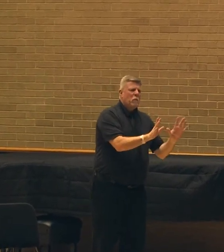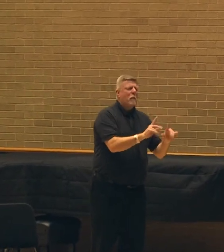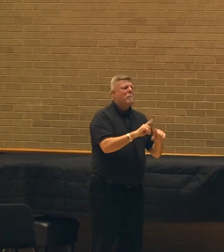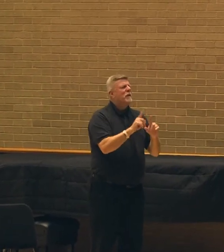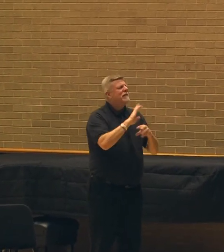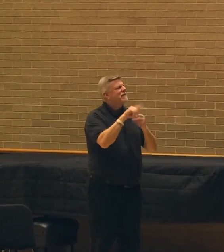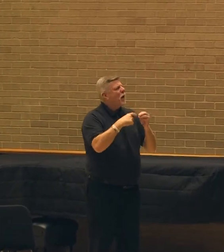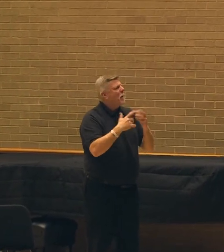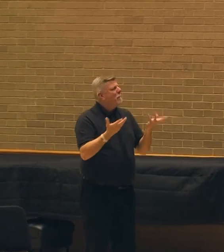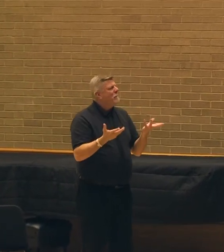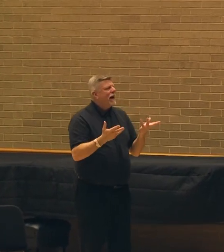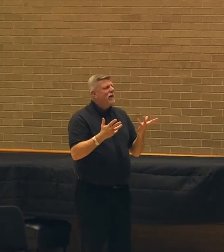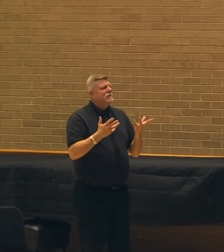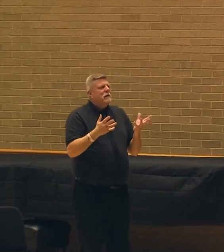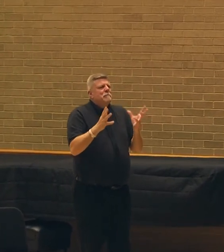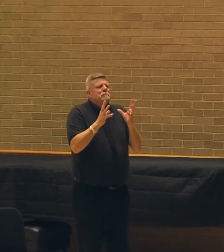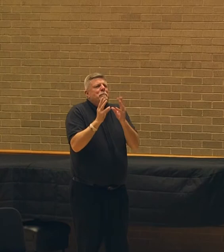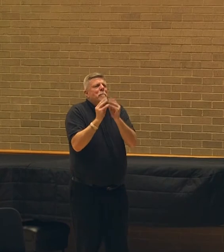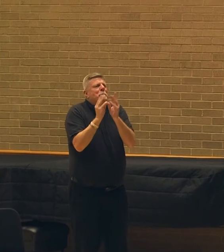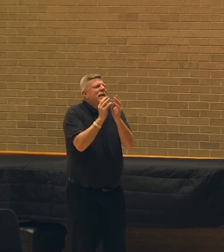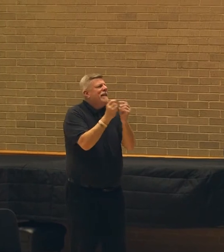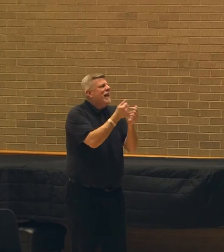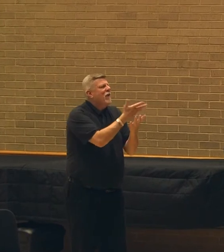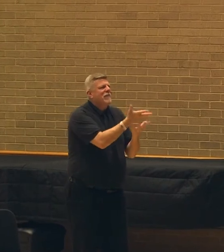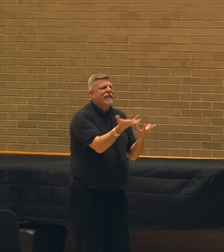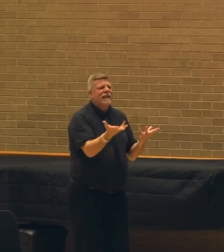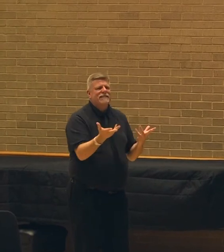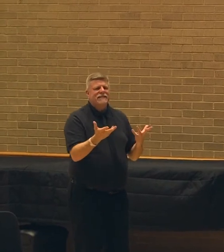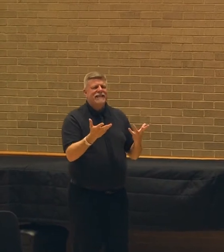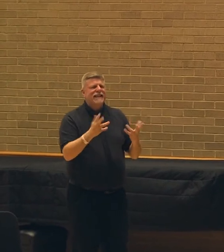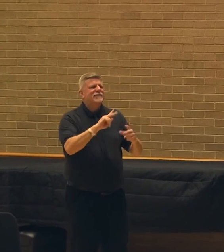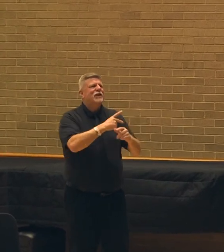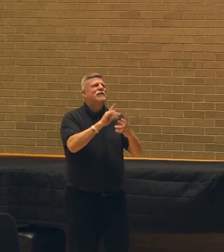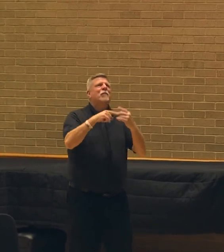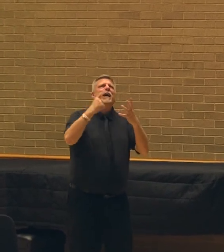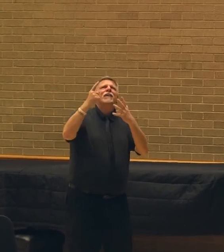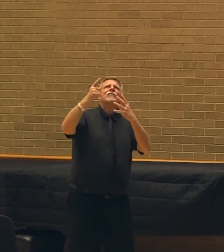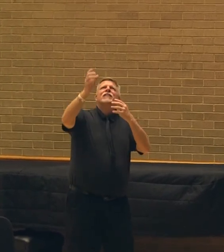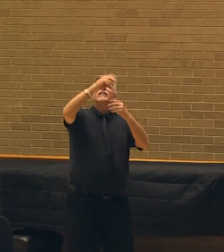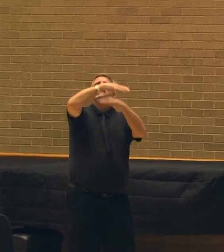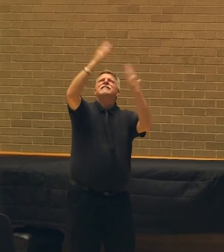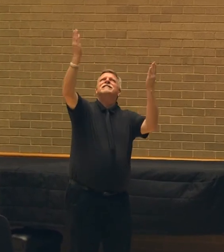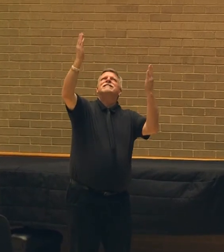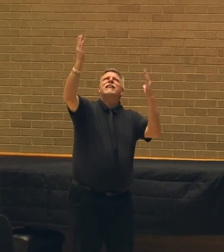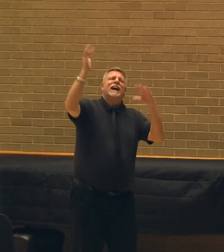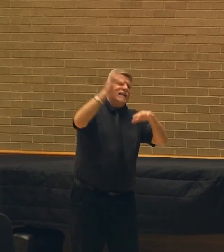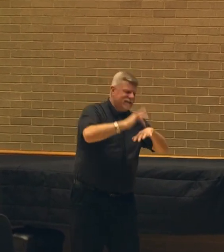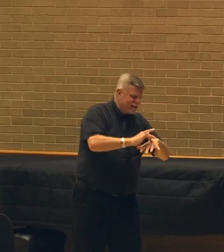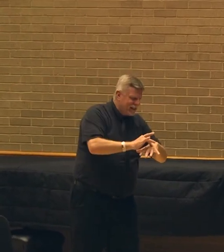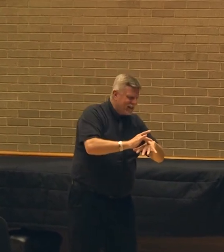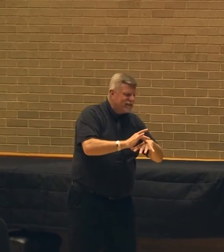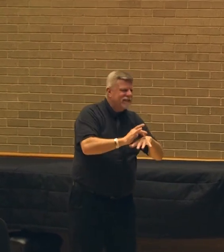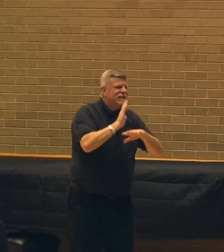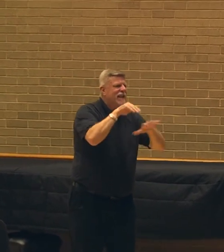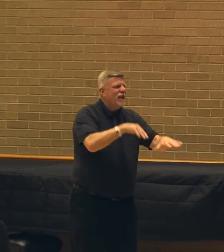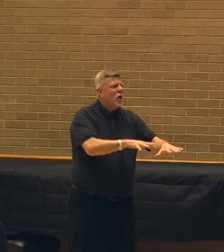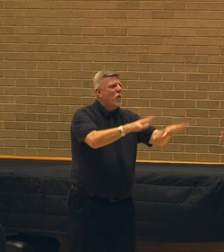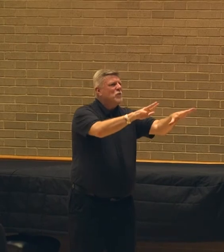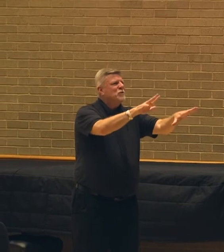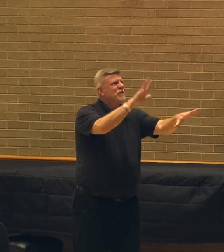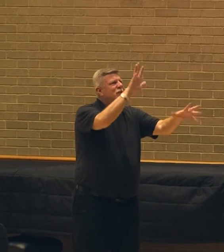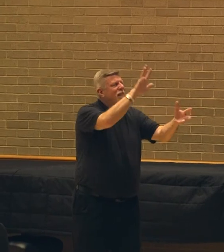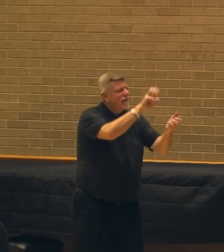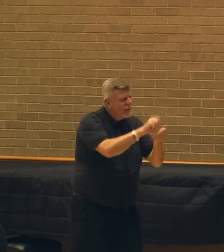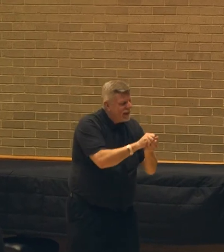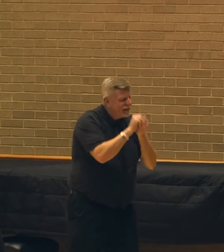meetings of things. It poetically speaks of where the sky meets the ocean and they lie down to sleep together, and